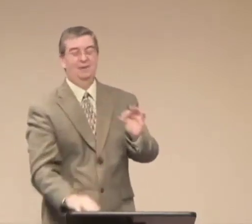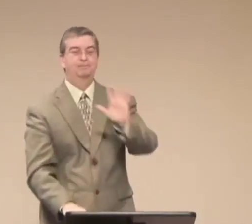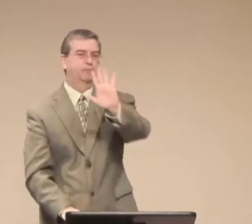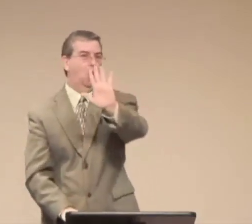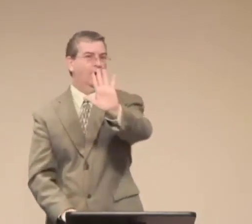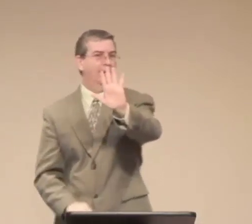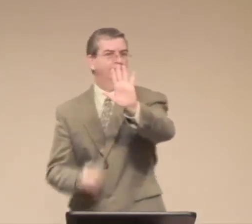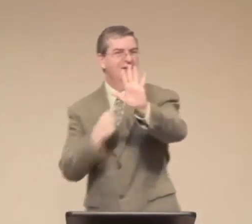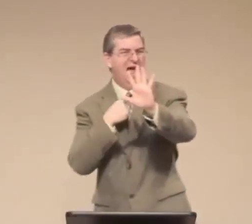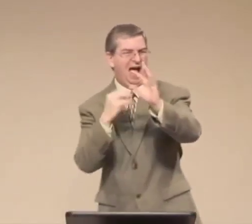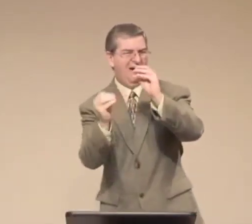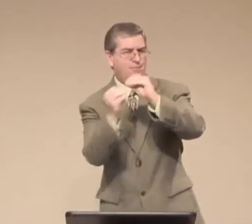through that.